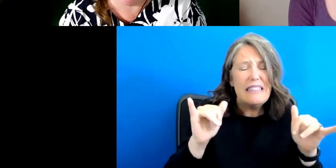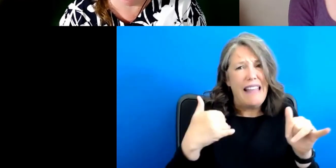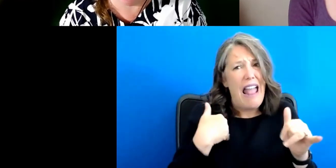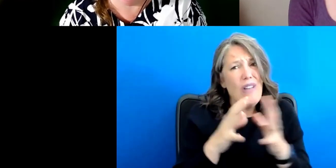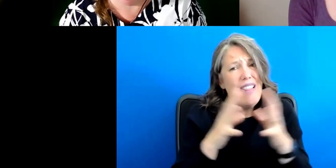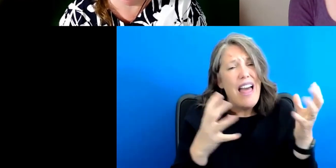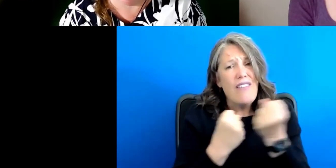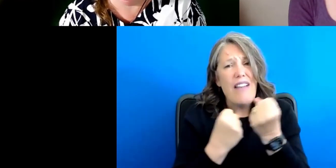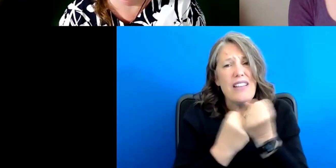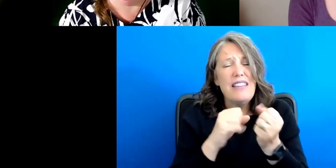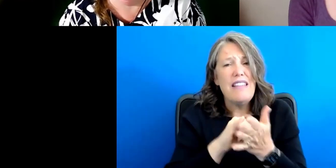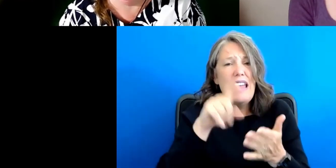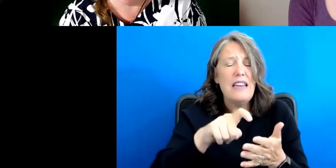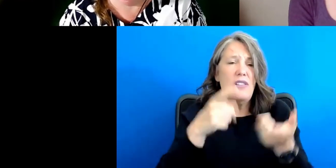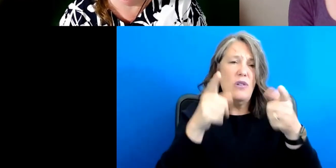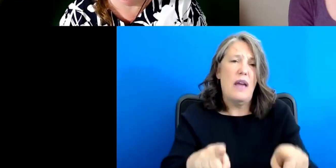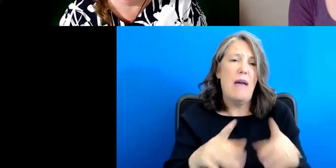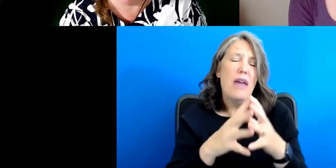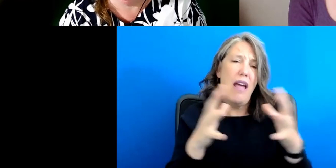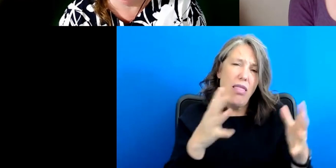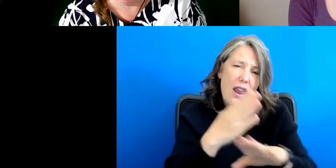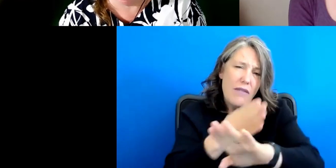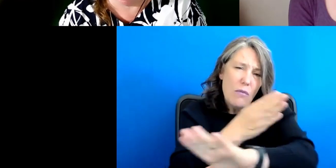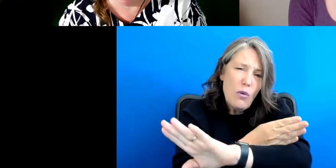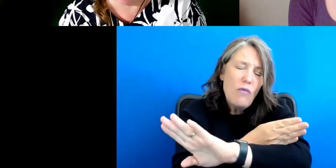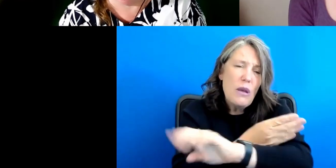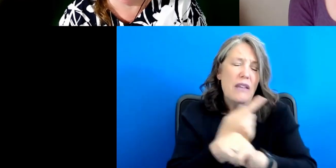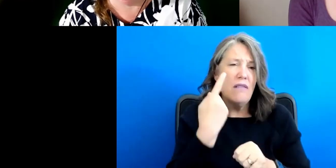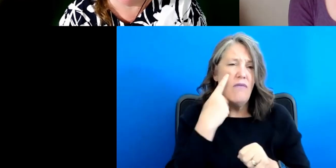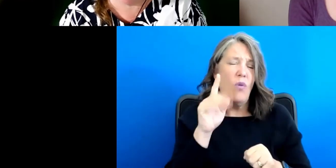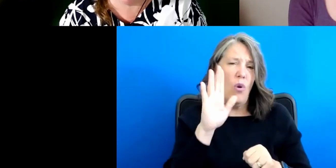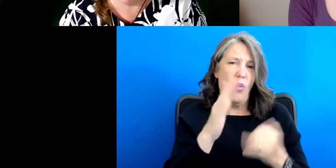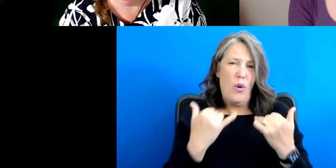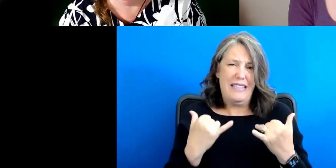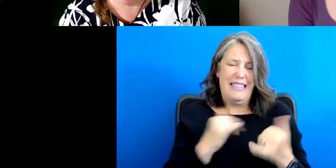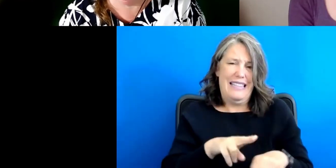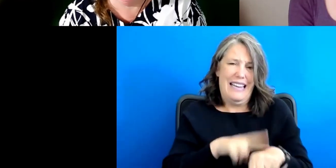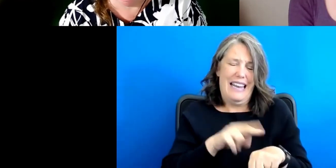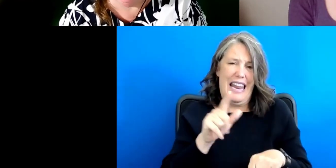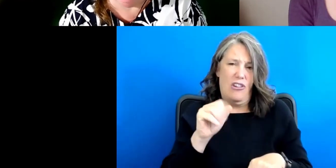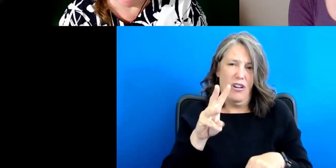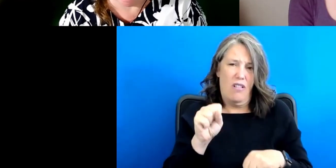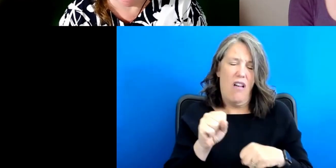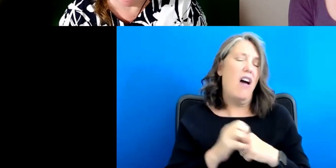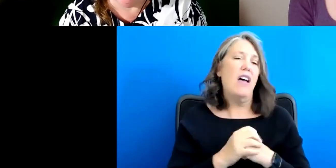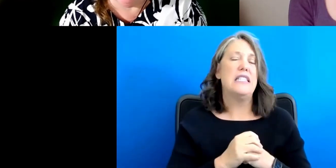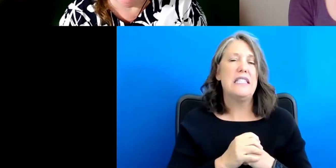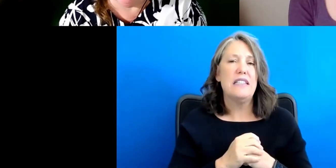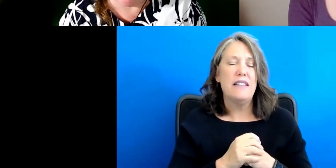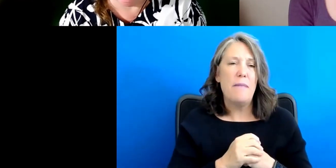that needs to be done there, a lot of improvement on, you know, their existing national laws. Um,